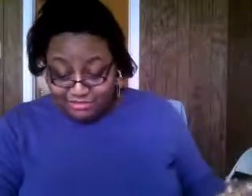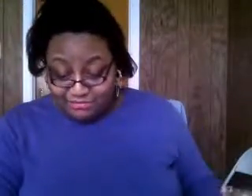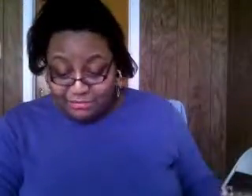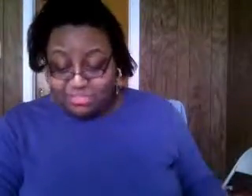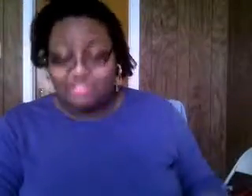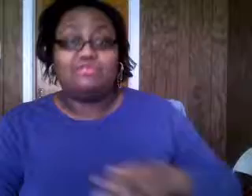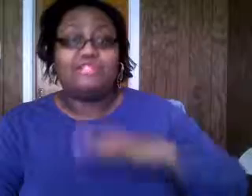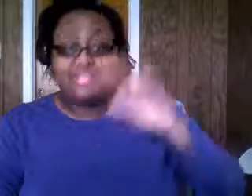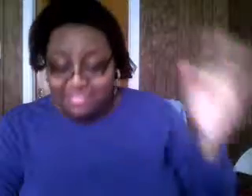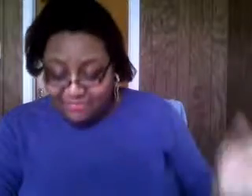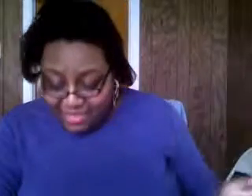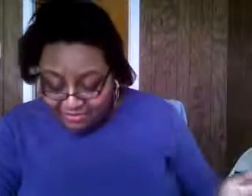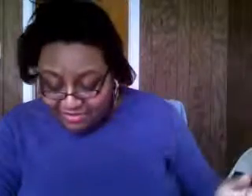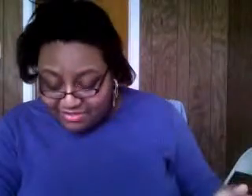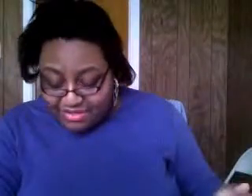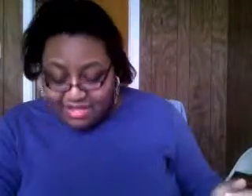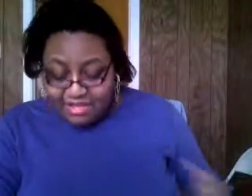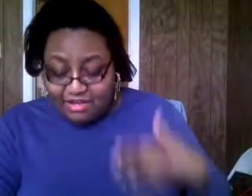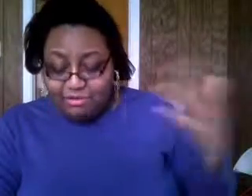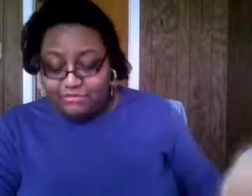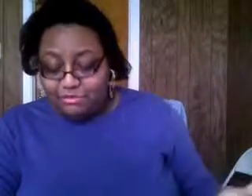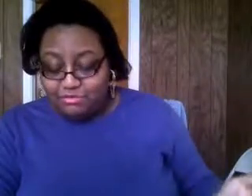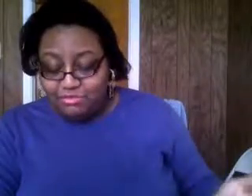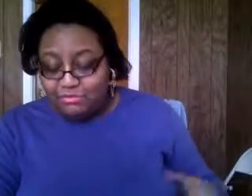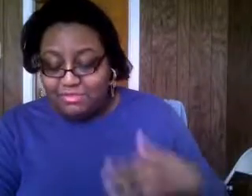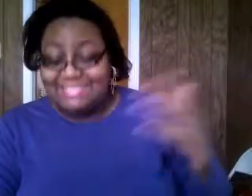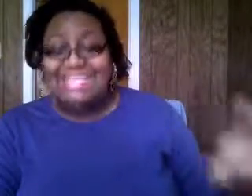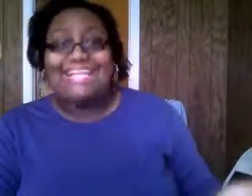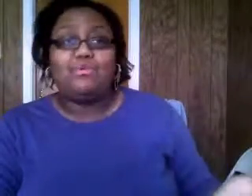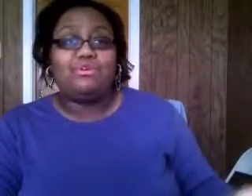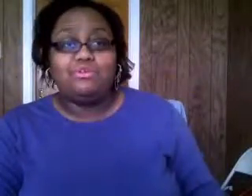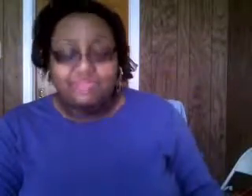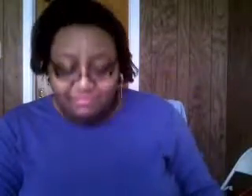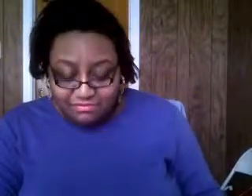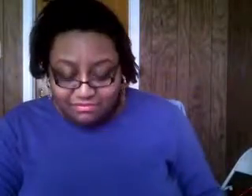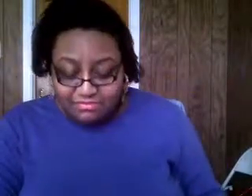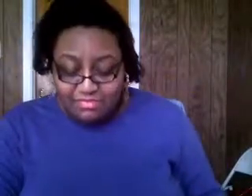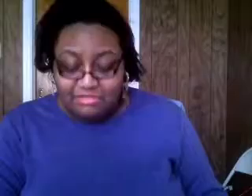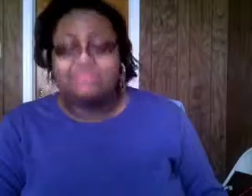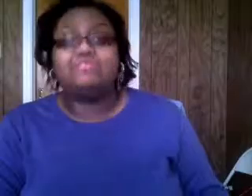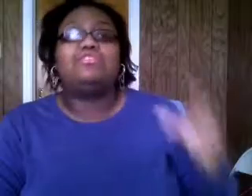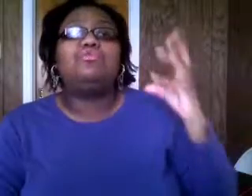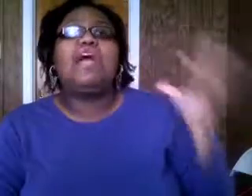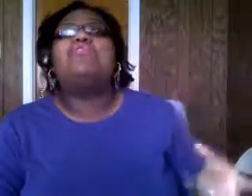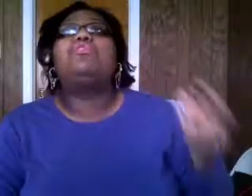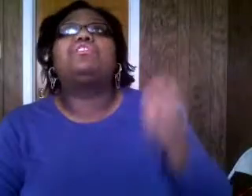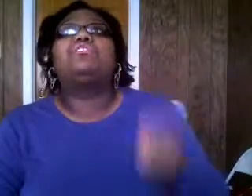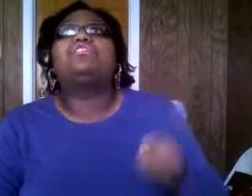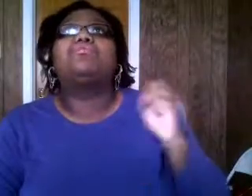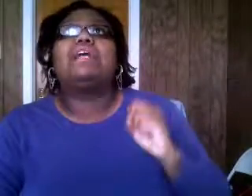which serves as a safe haven uh refuge from a satanic world so those are two heavy questions that you kind